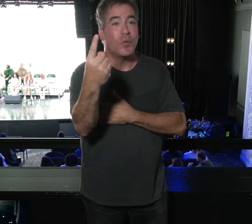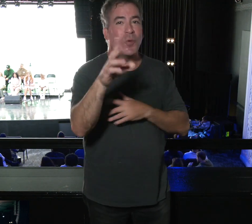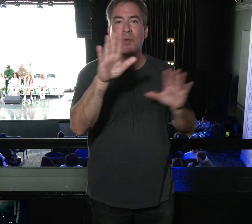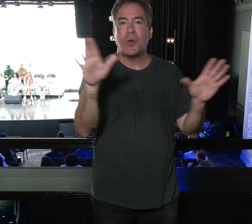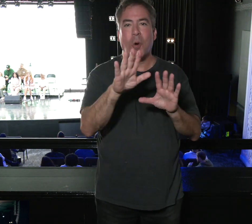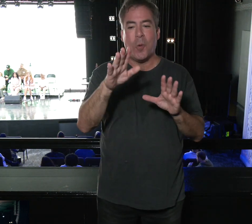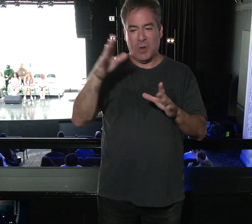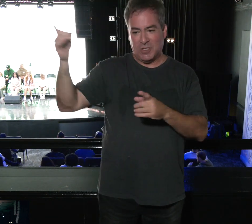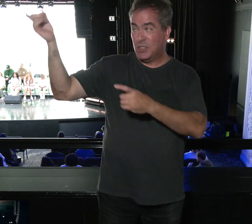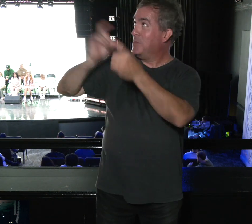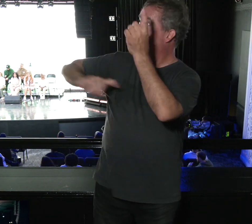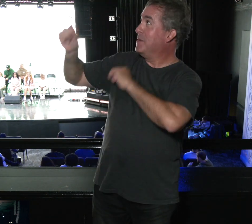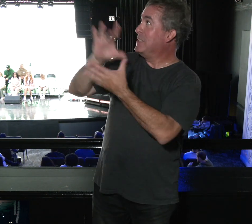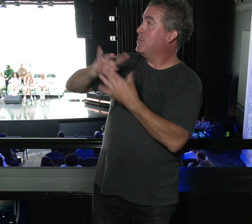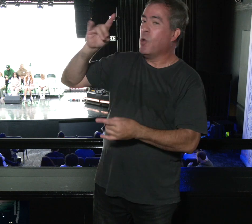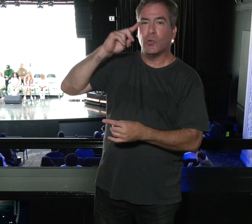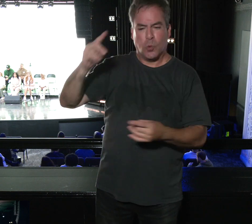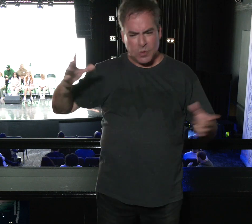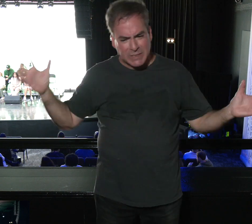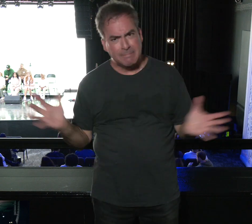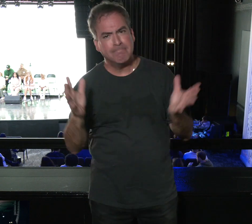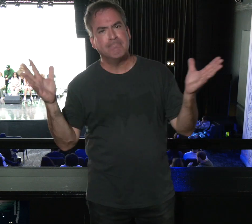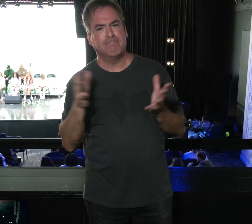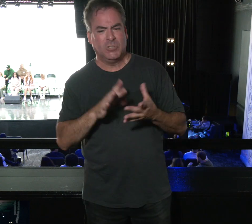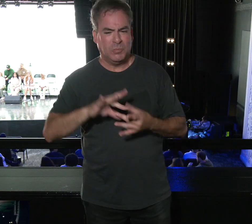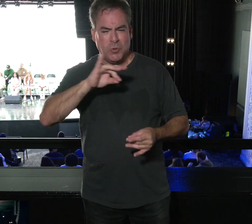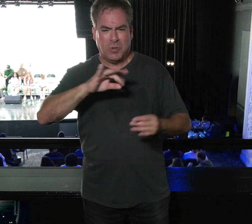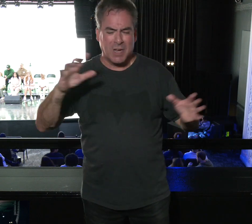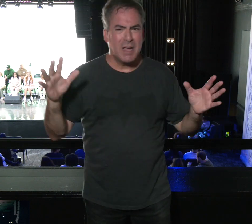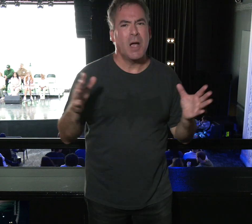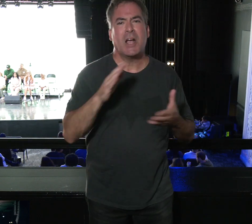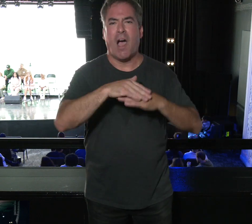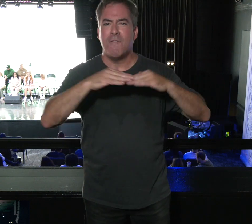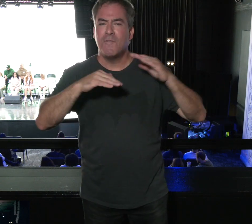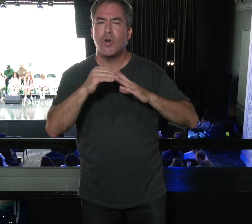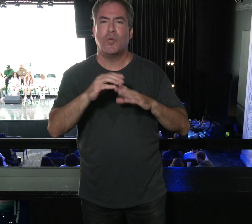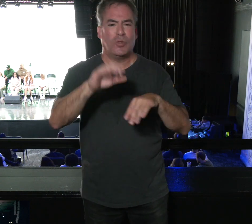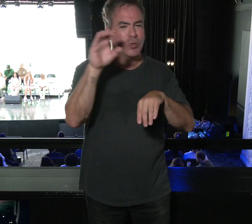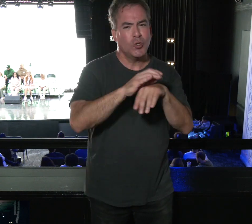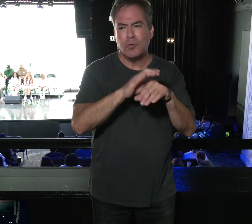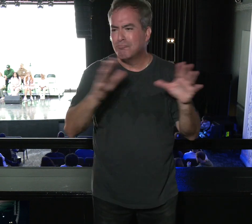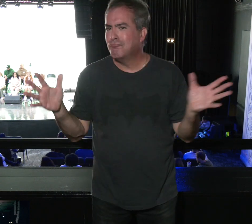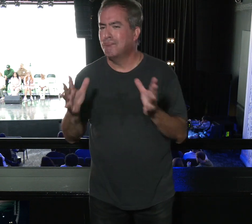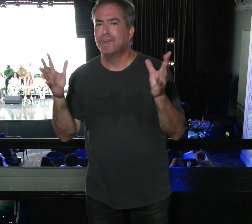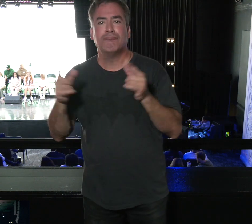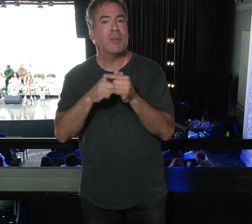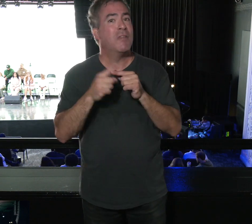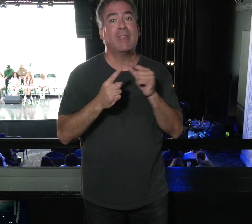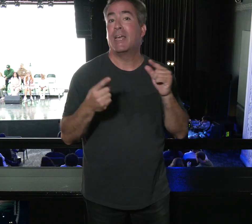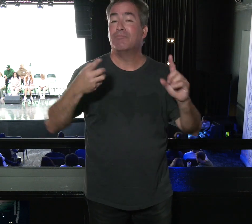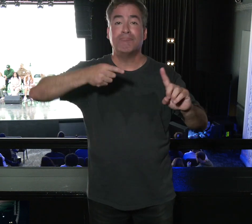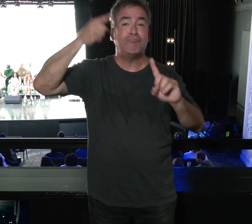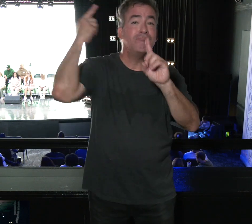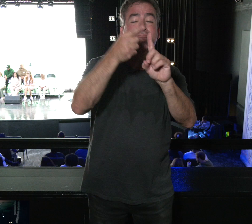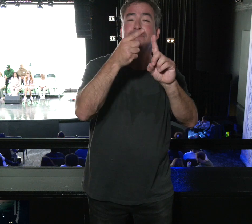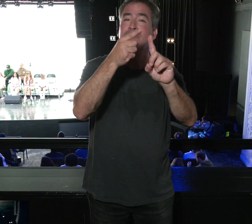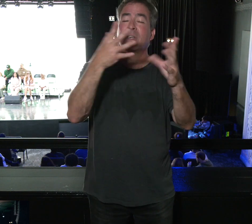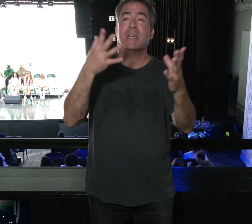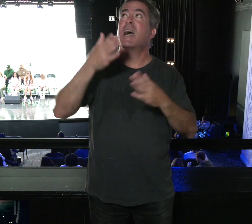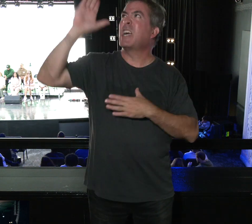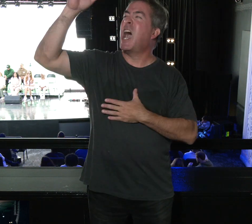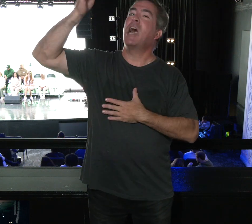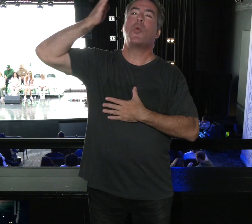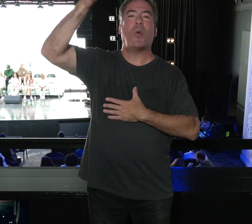gifts is to edify, build up, strengthen, exhort, encourage, comfort the church, and ultimately that God may be